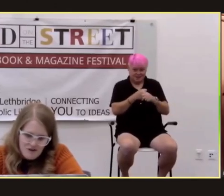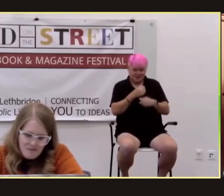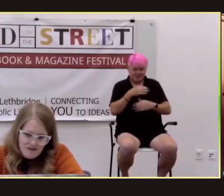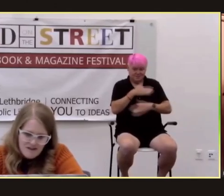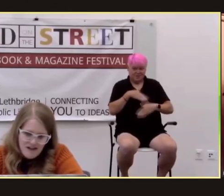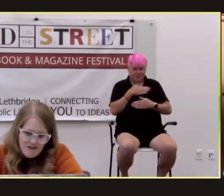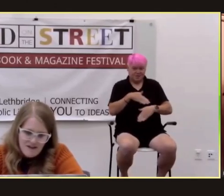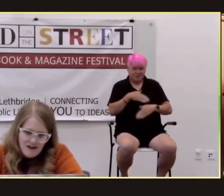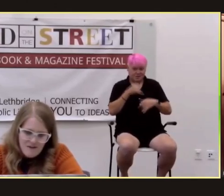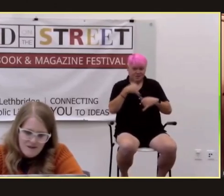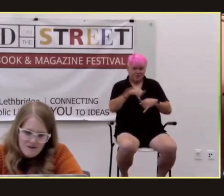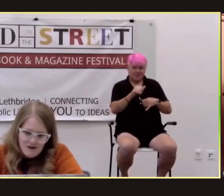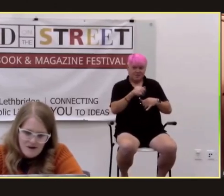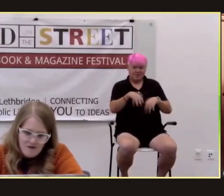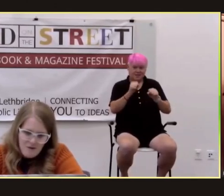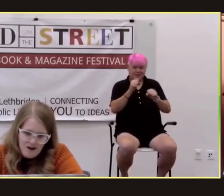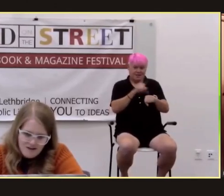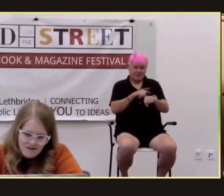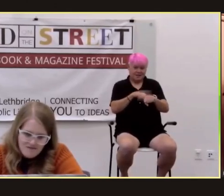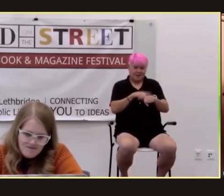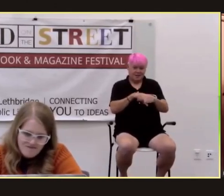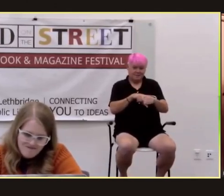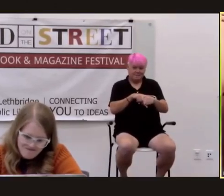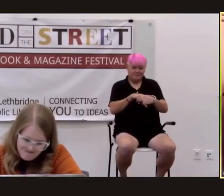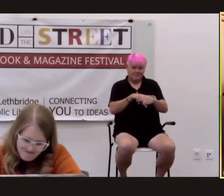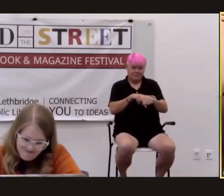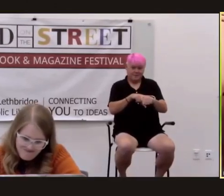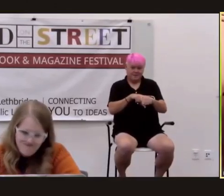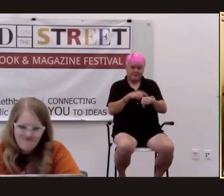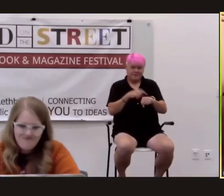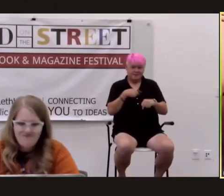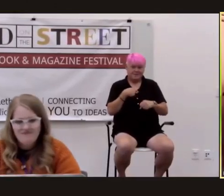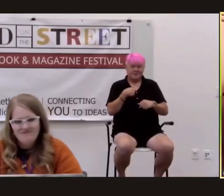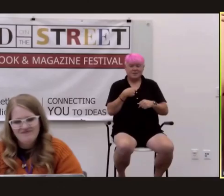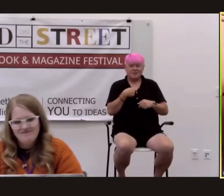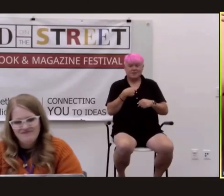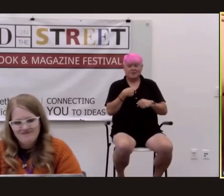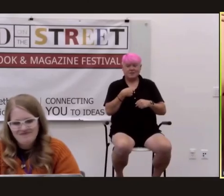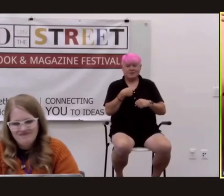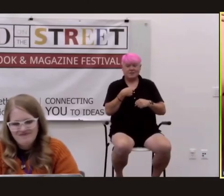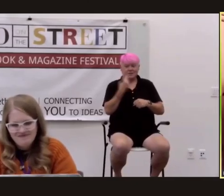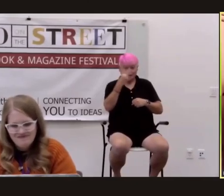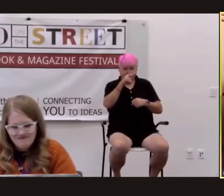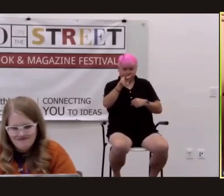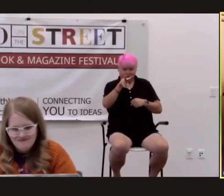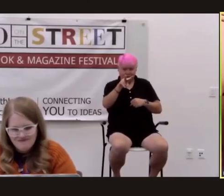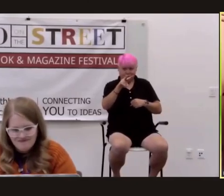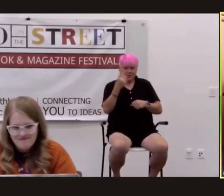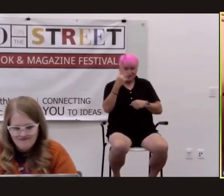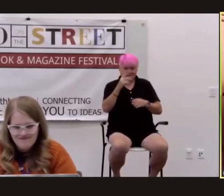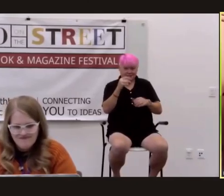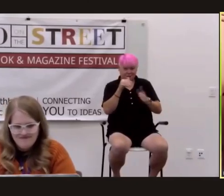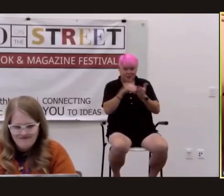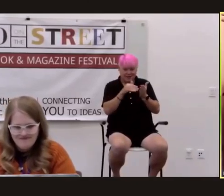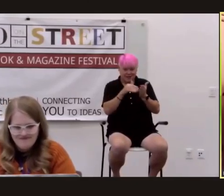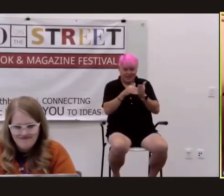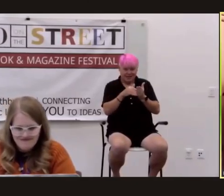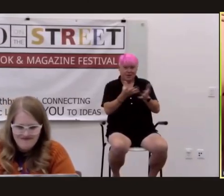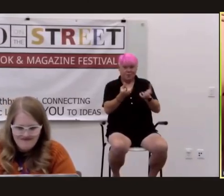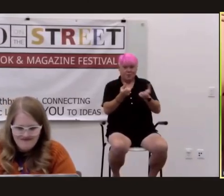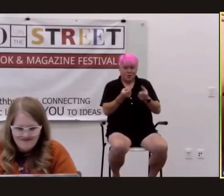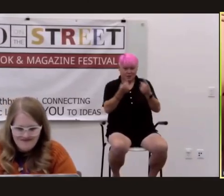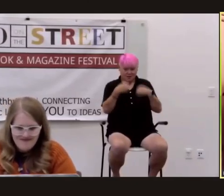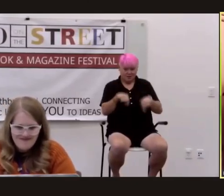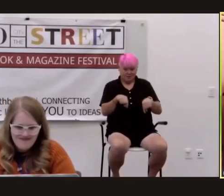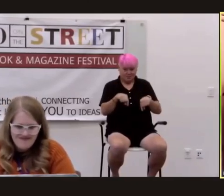you um still taking the time to be here for watts i am so looking forward to seeing you people again i would love to come back to word